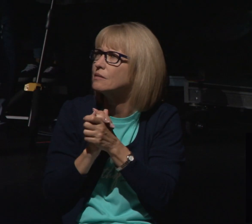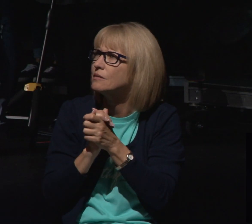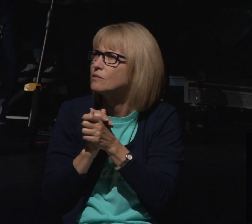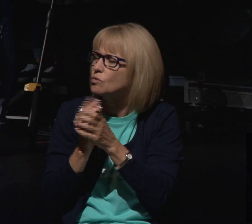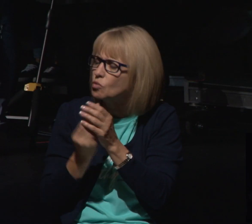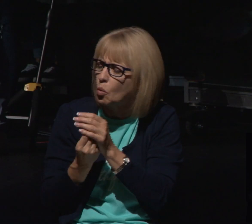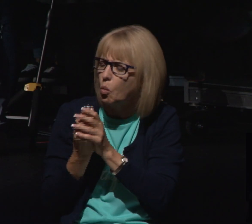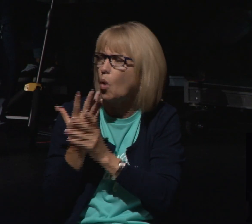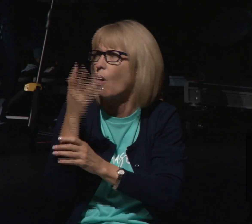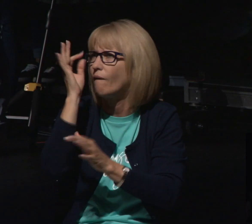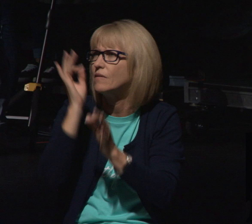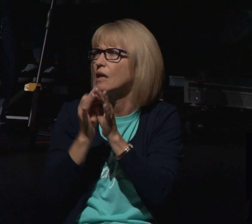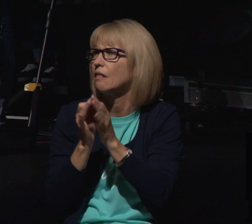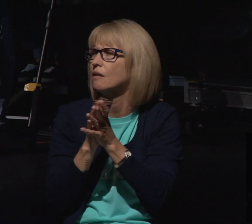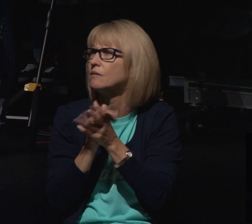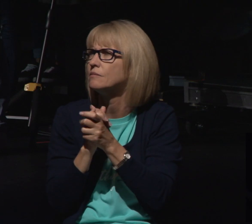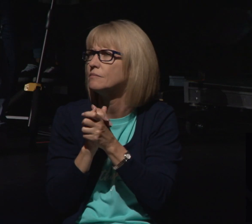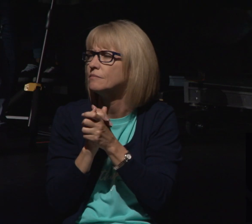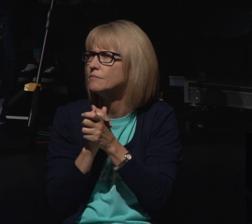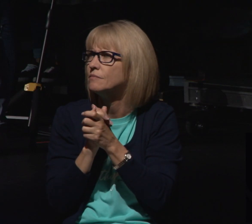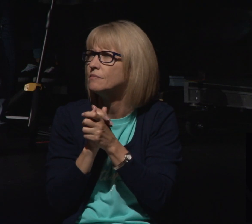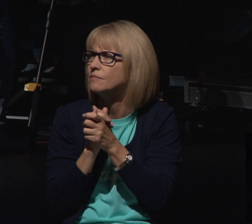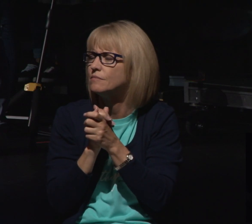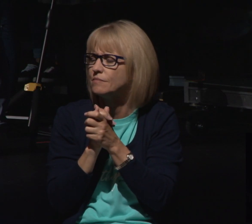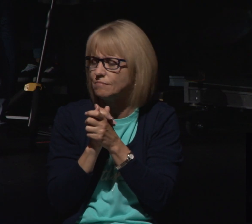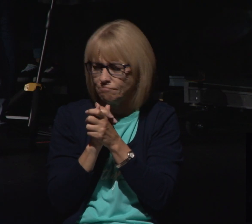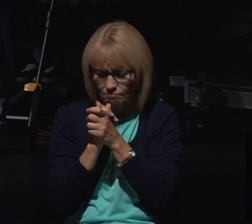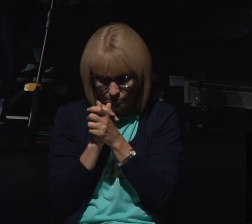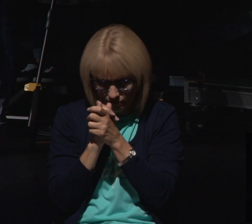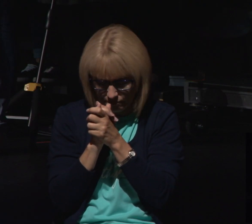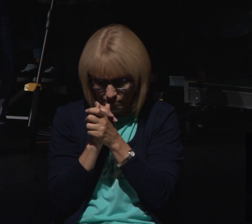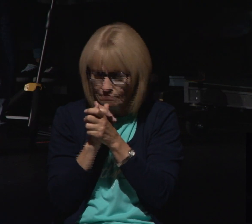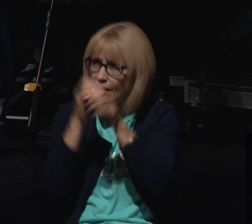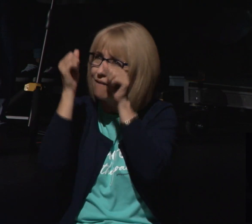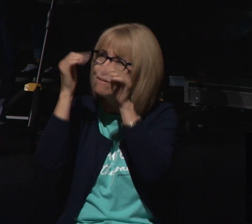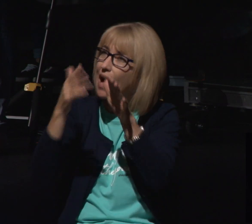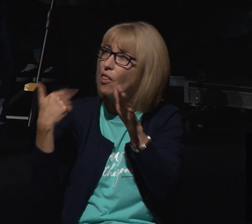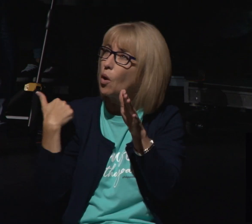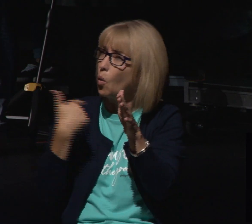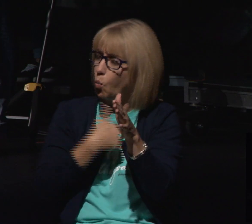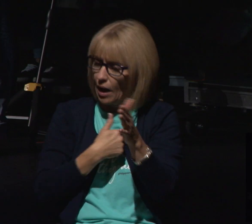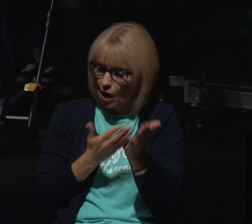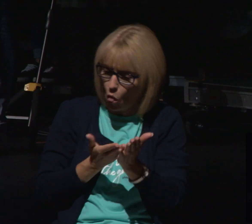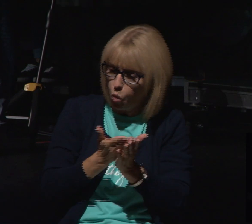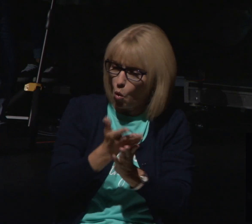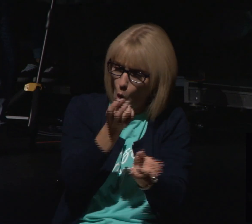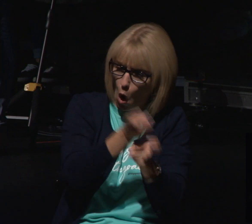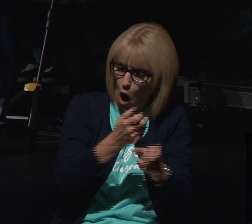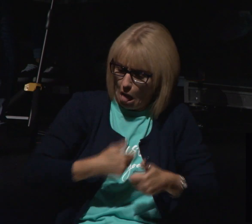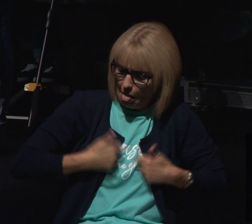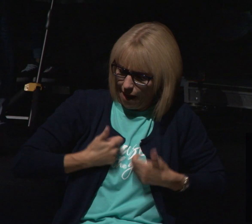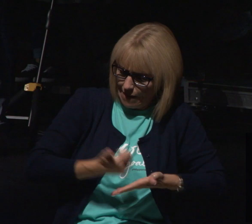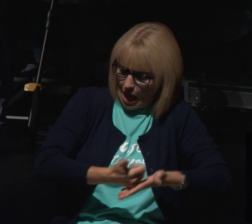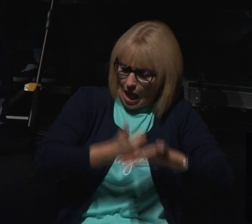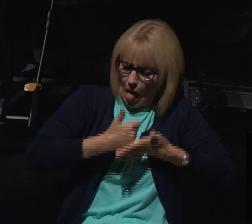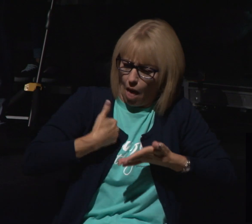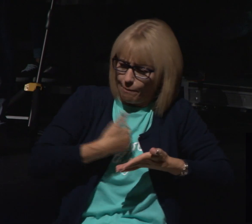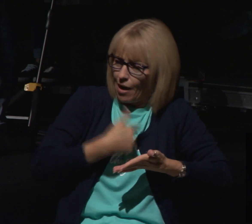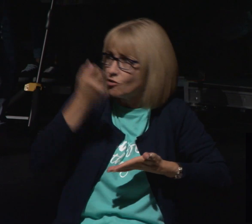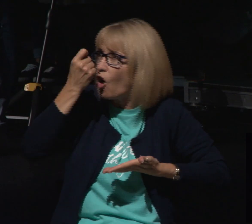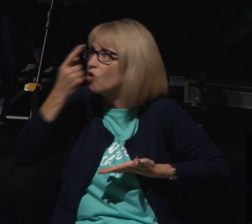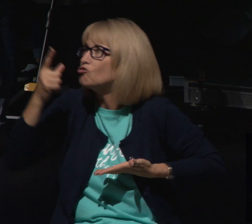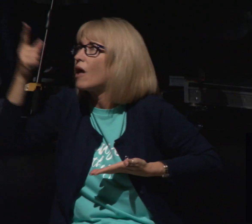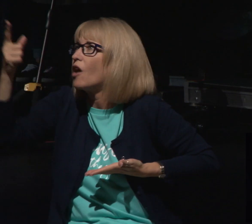that our most difficult times of life we understand you more and more and I pray that that would be true for each person here today